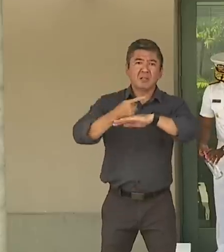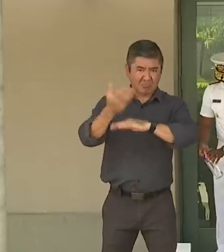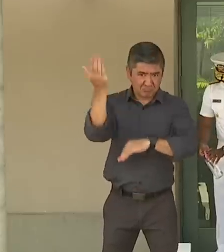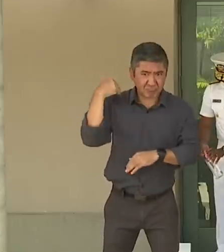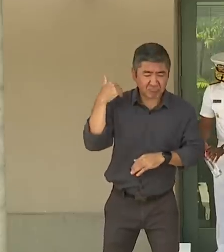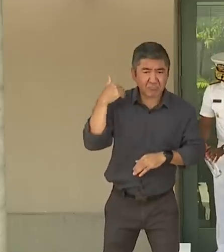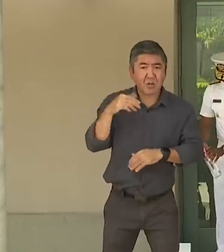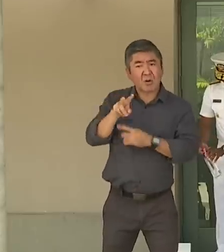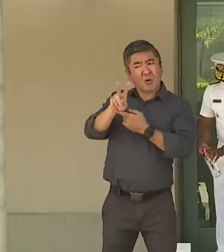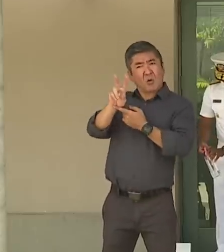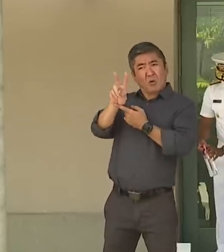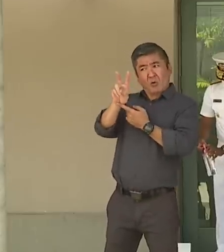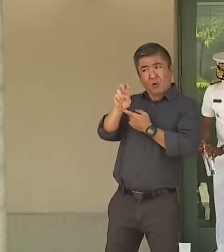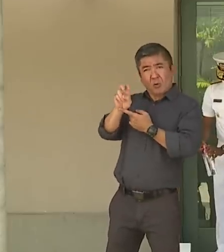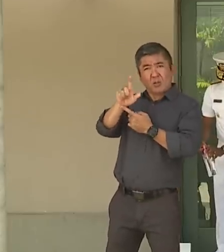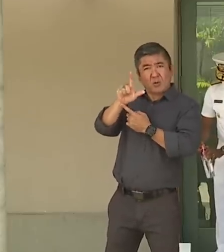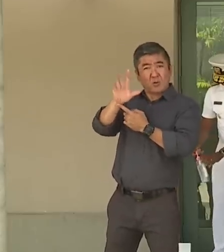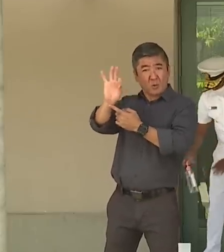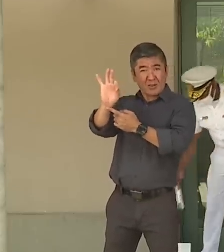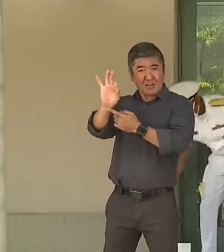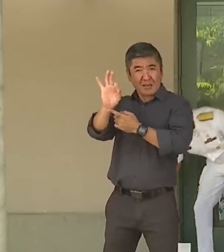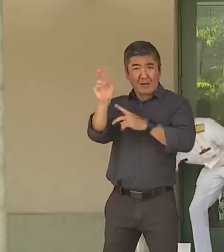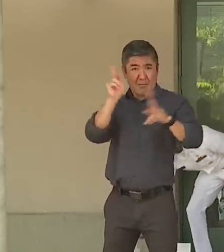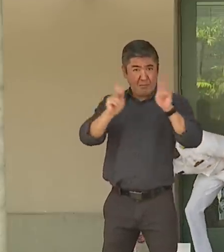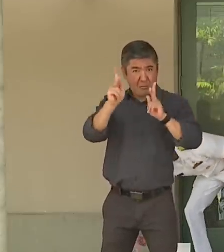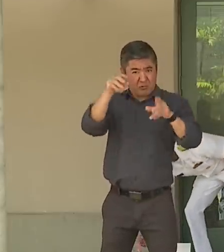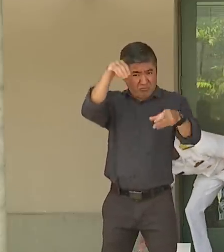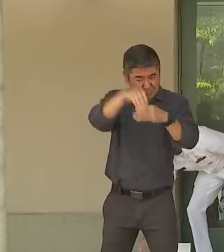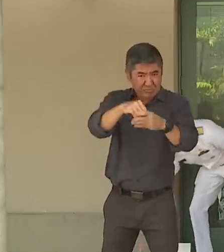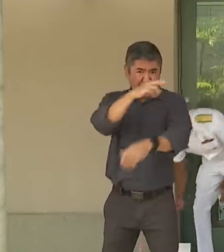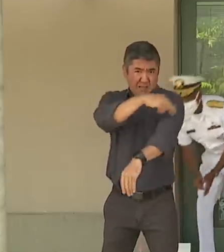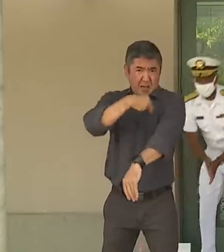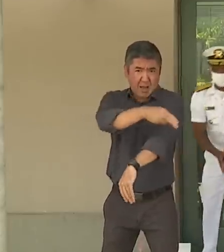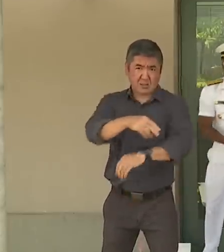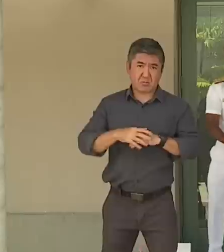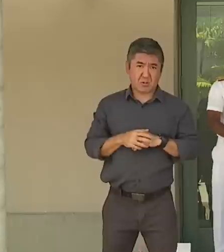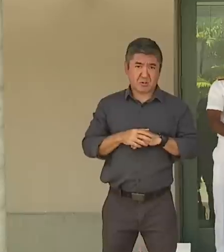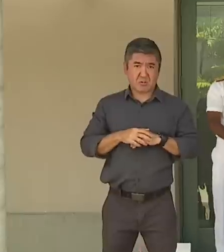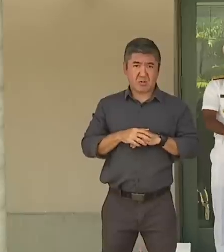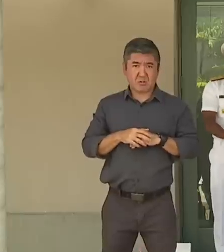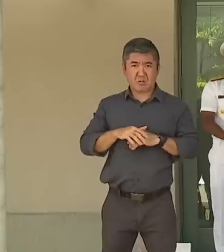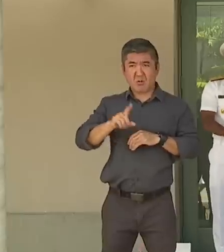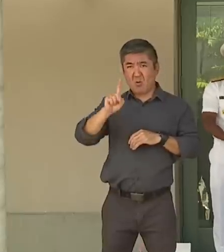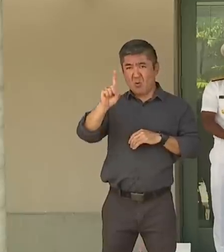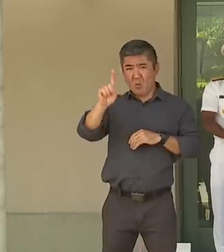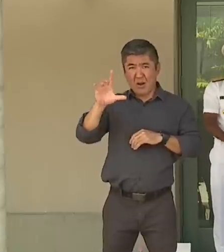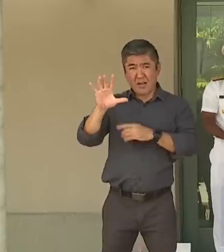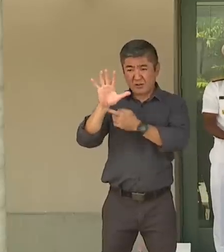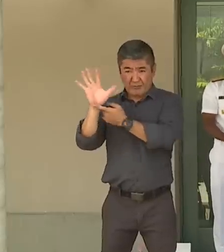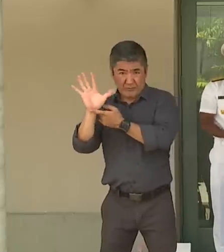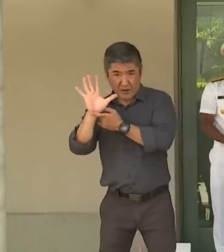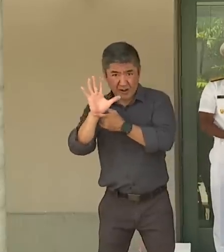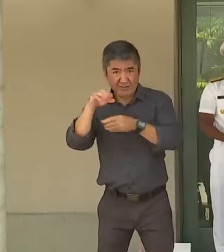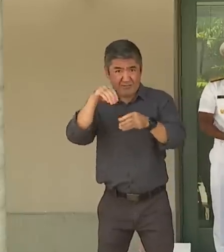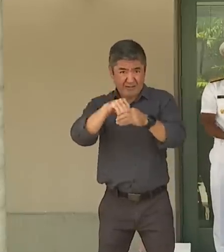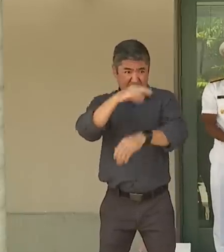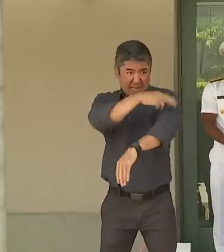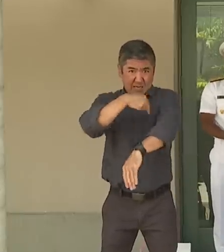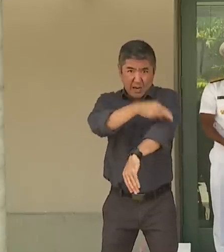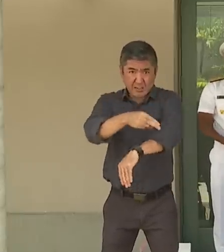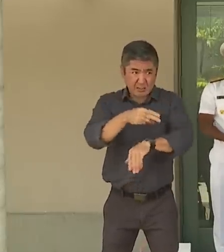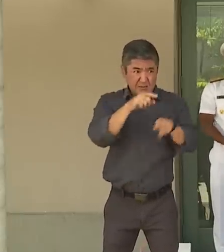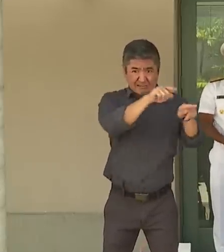229 cumulative hospitalizations. And we had 105 in our hospitals on that day, on the 10th.